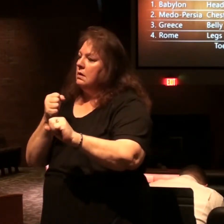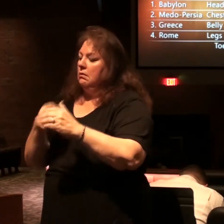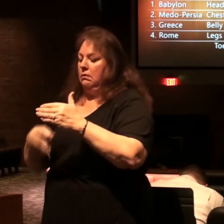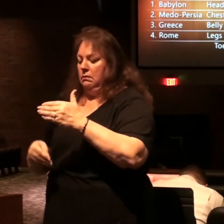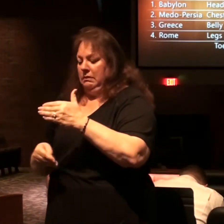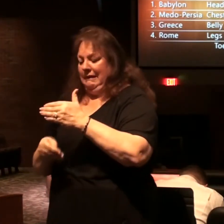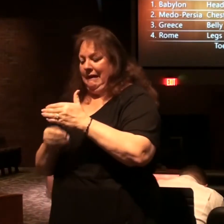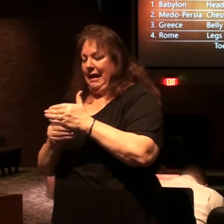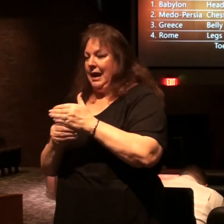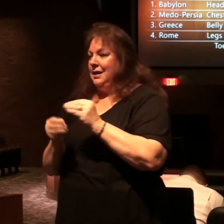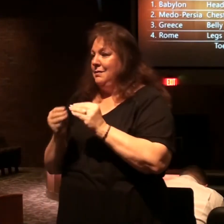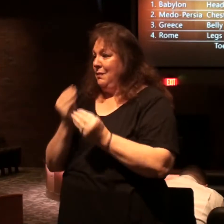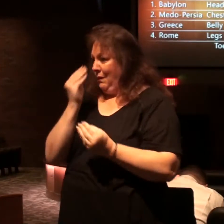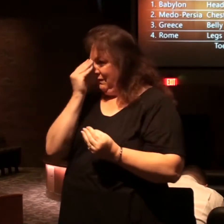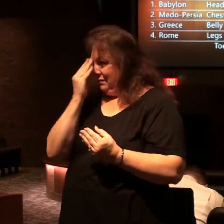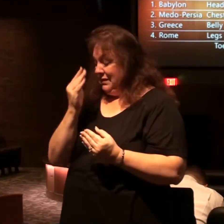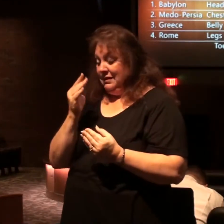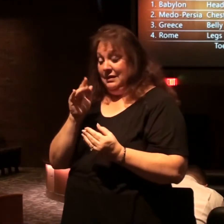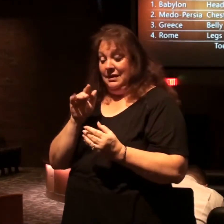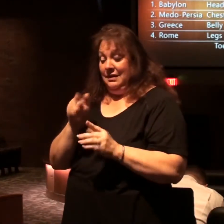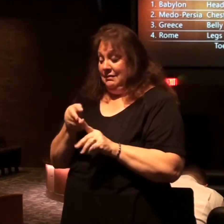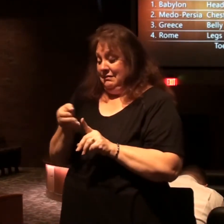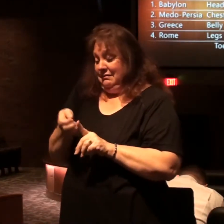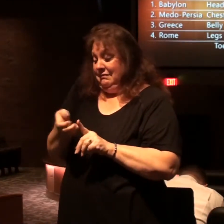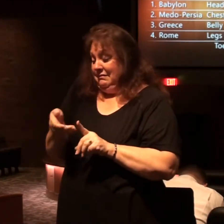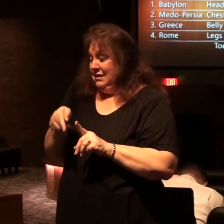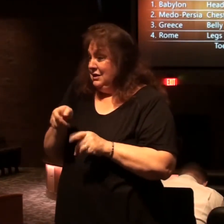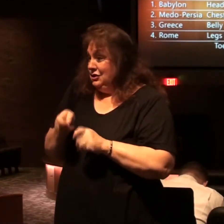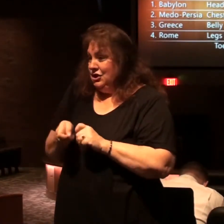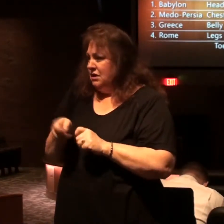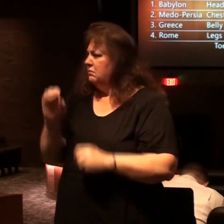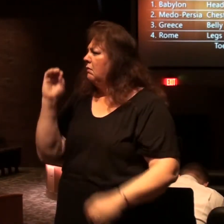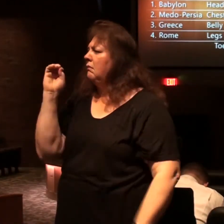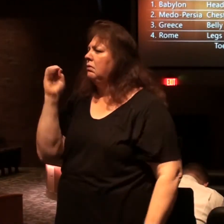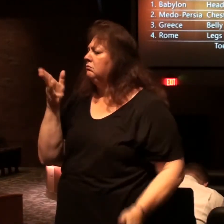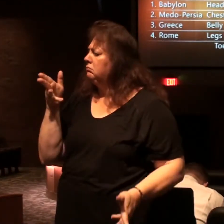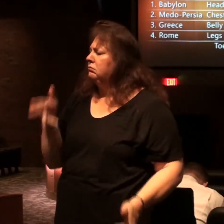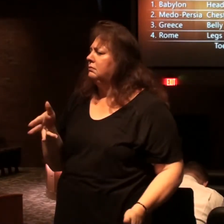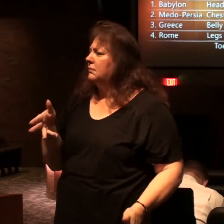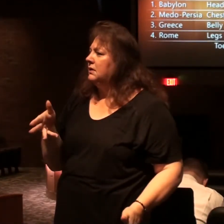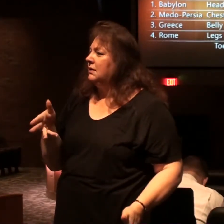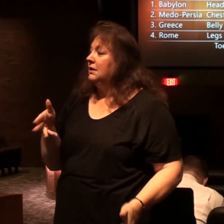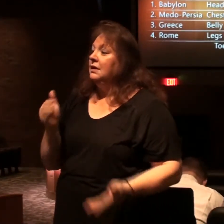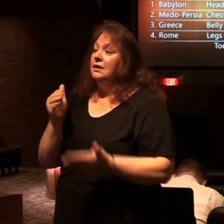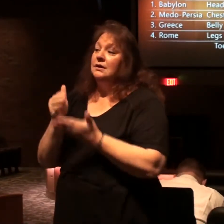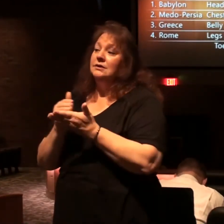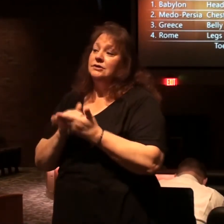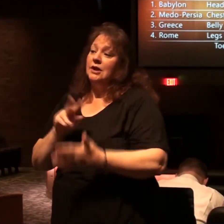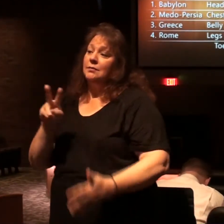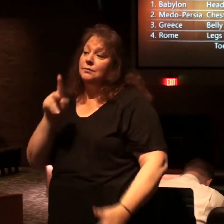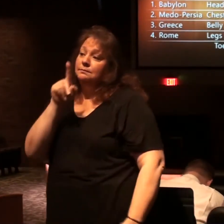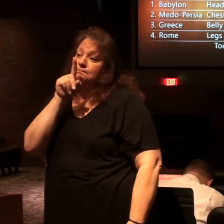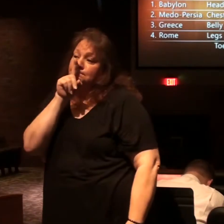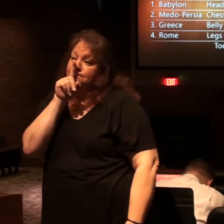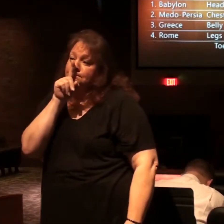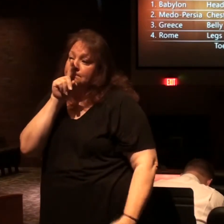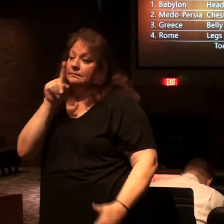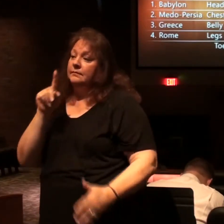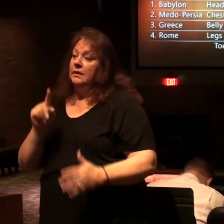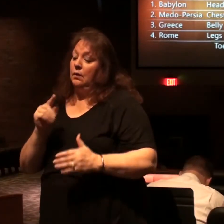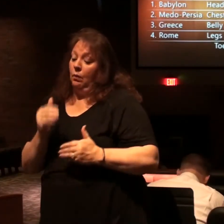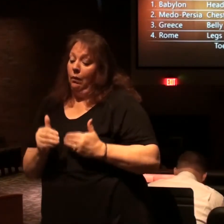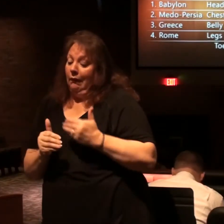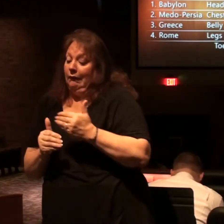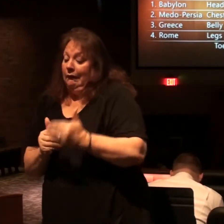little thing it doesn't change anything from chapter two but chapter two didn't tell you about another